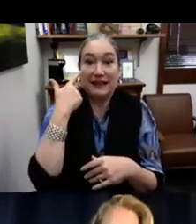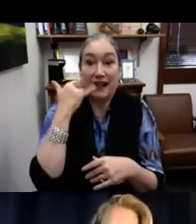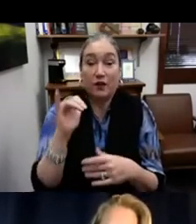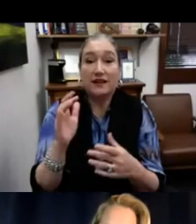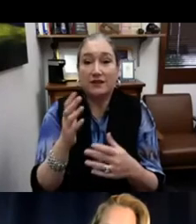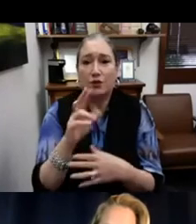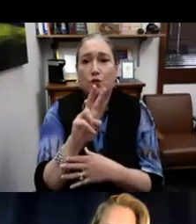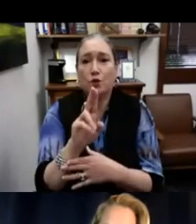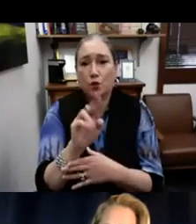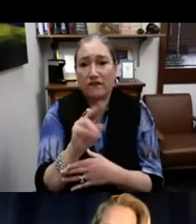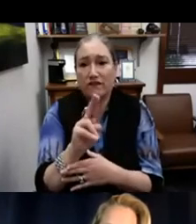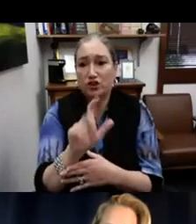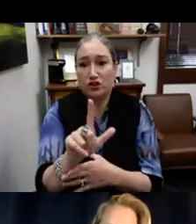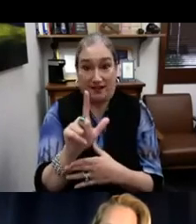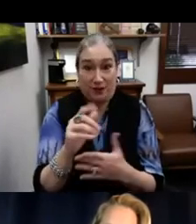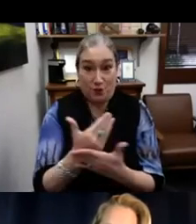2000s.